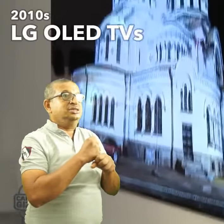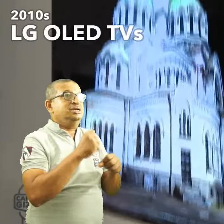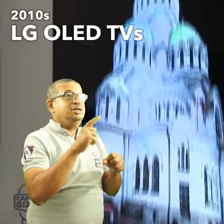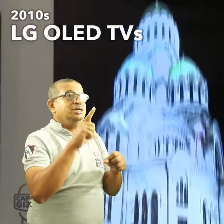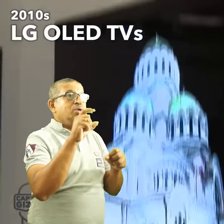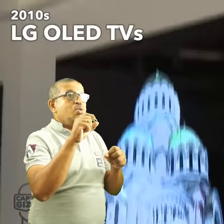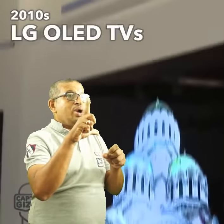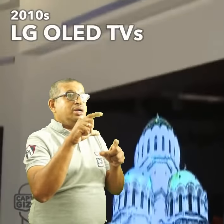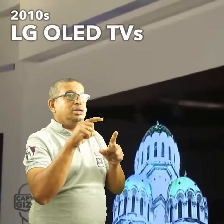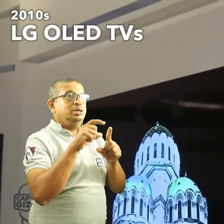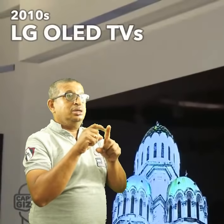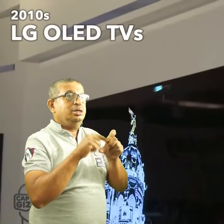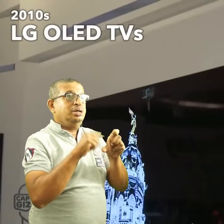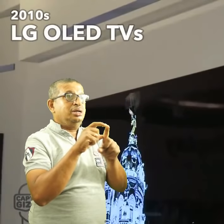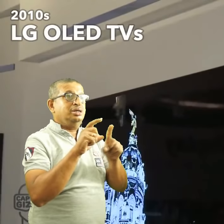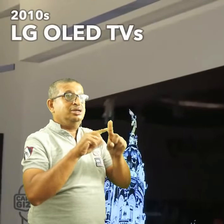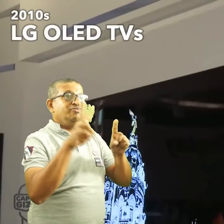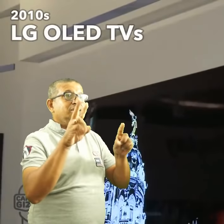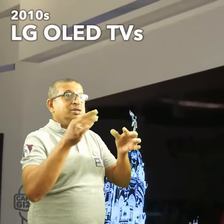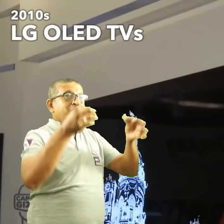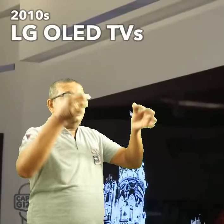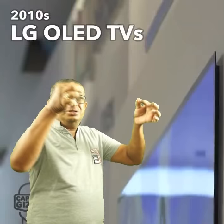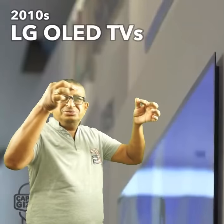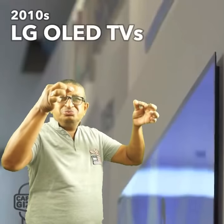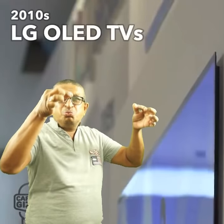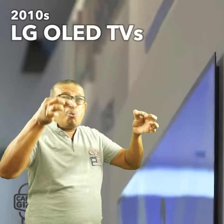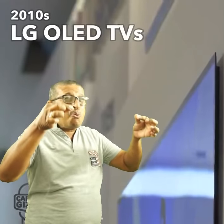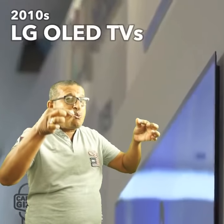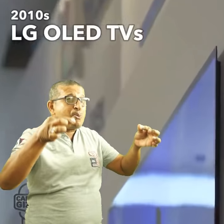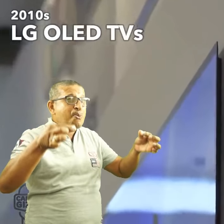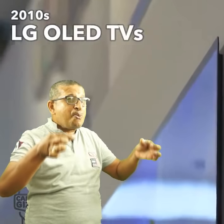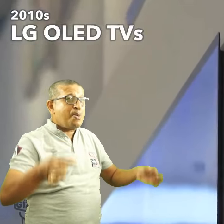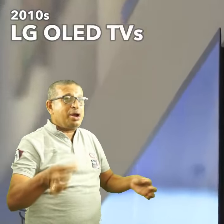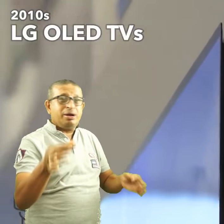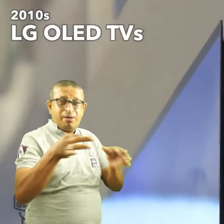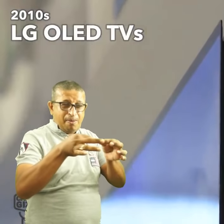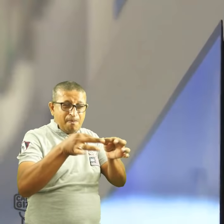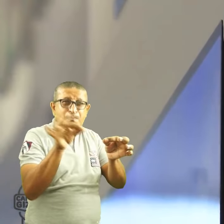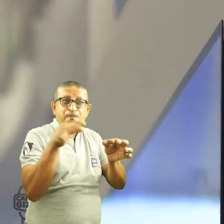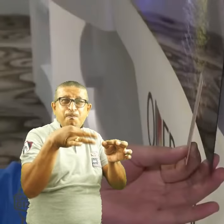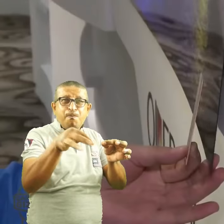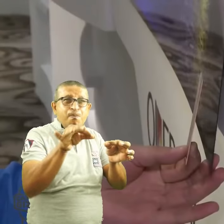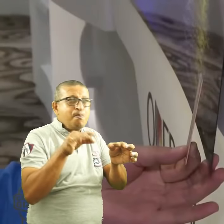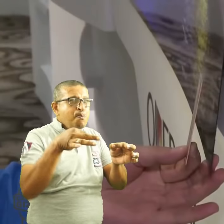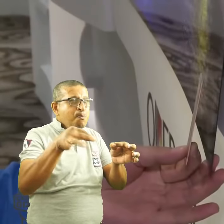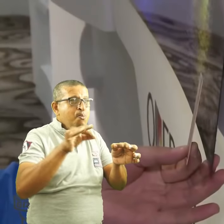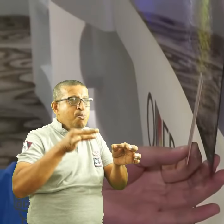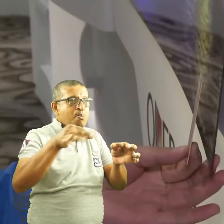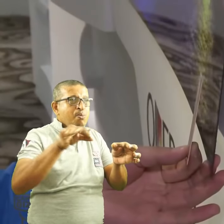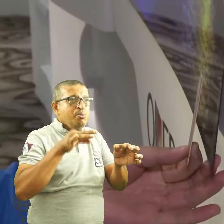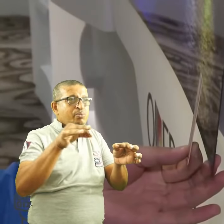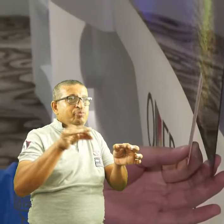Something truly impressive was the introduction of wallpaper TVs. These are almost as thin as a credit card.